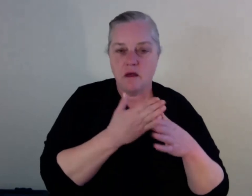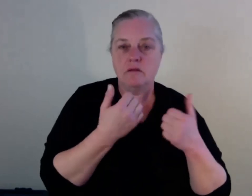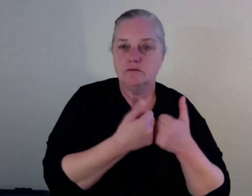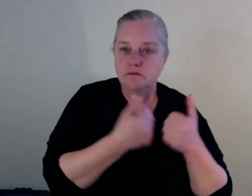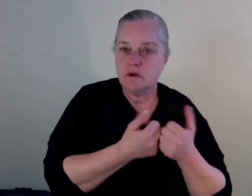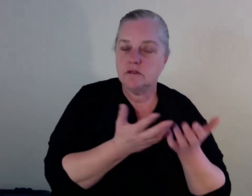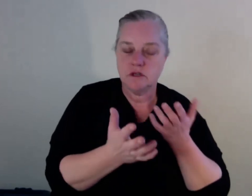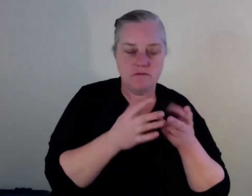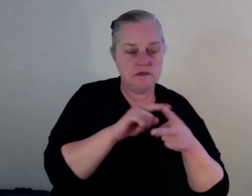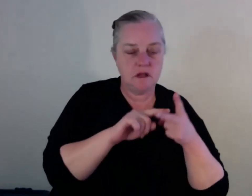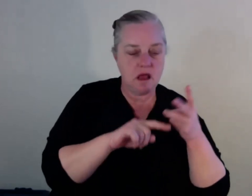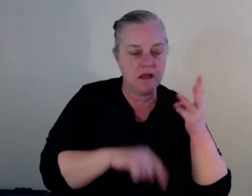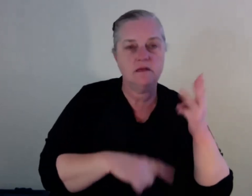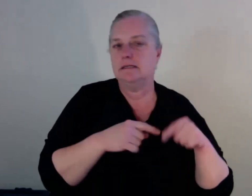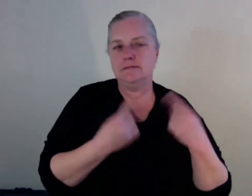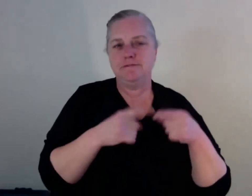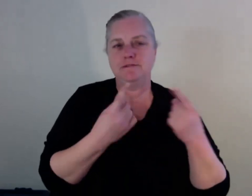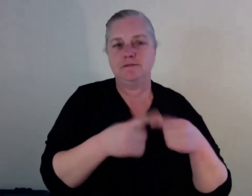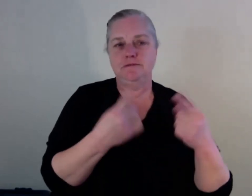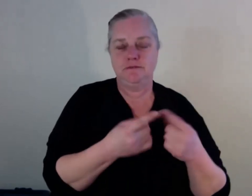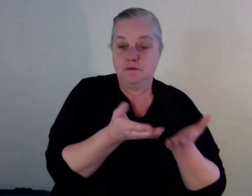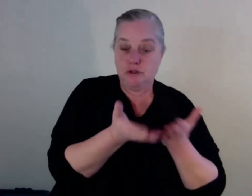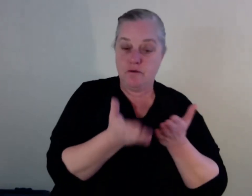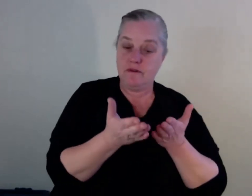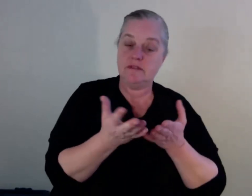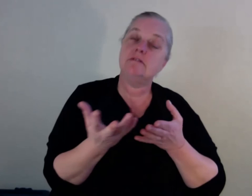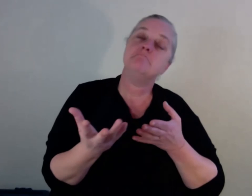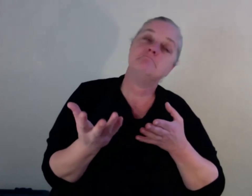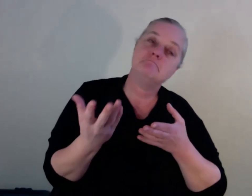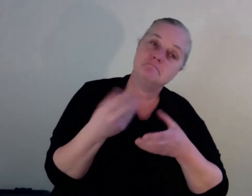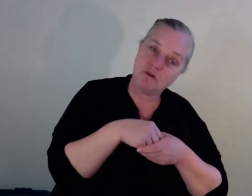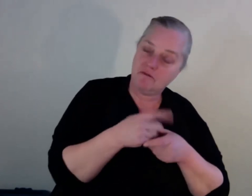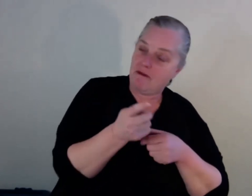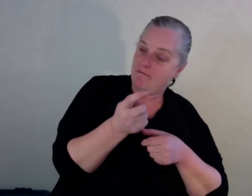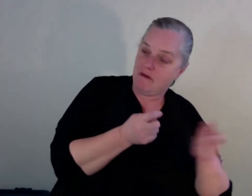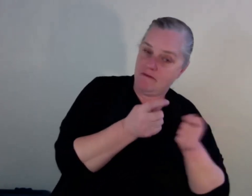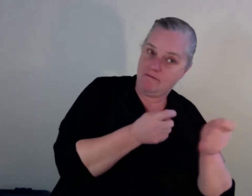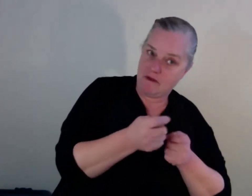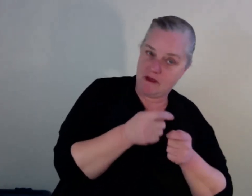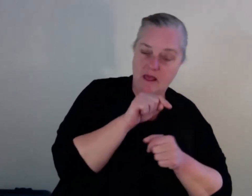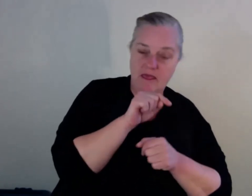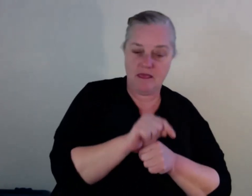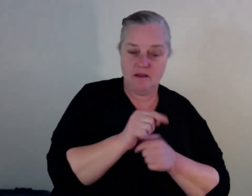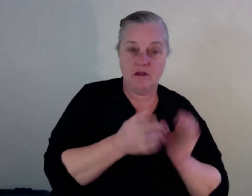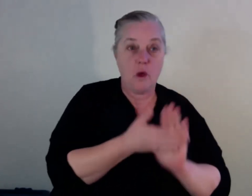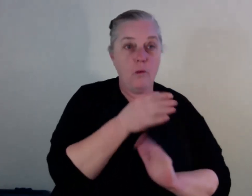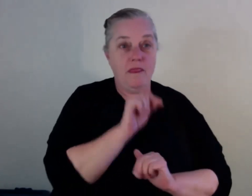you know, that they're genuinely wanting to support the community or just even saying hello to someone, you know. And then when